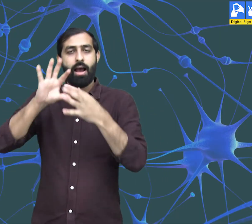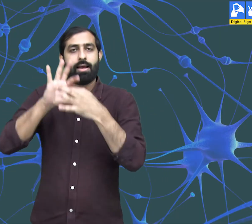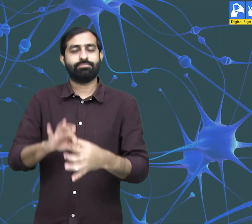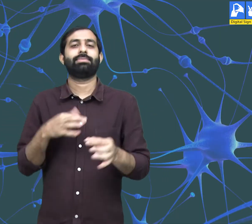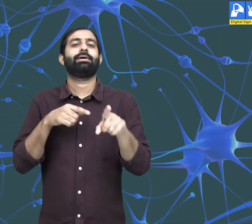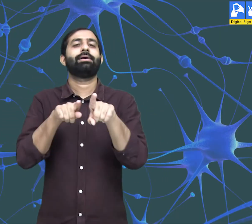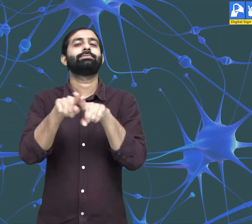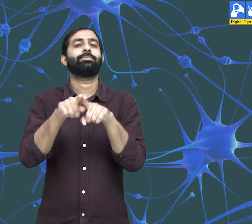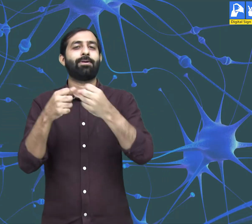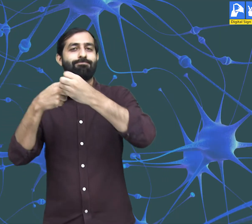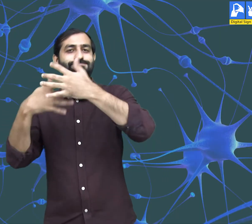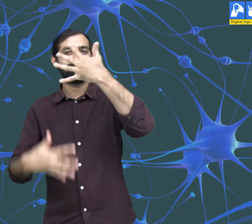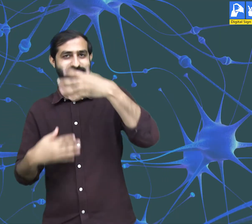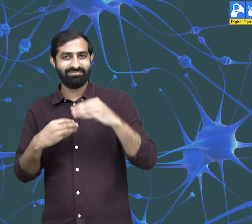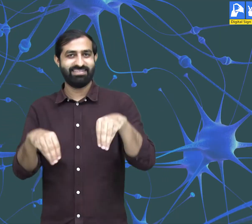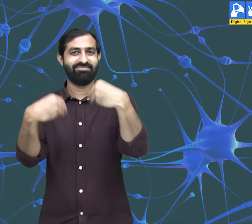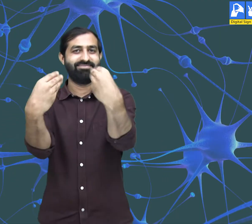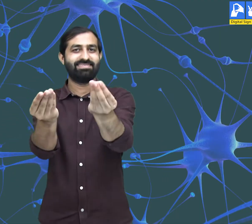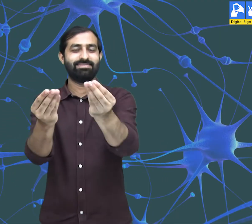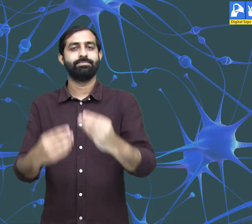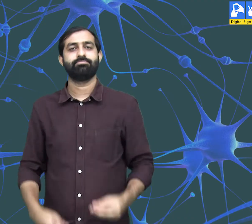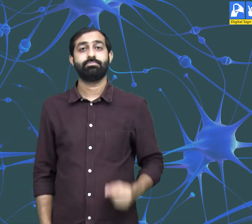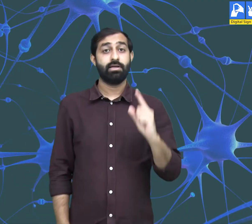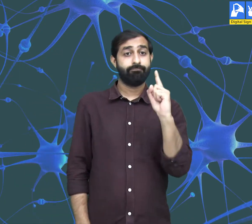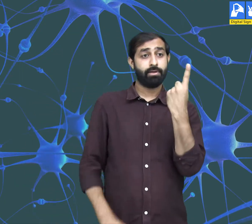or supporting itself. Let me give you a few examples.